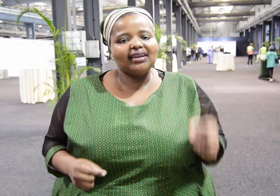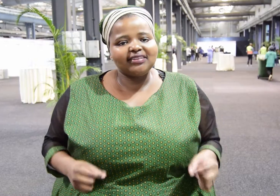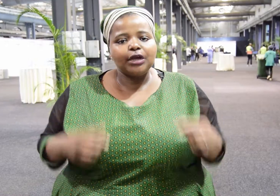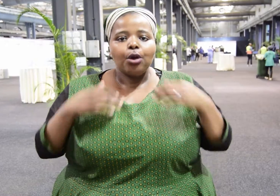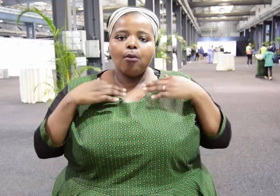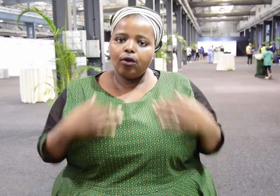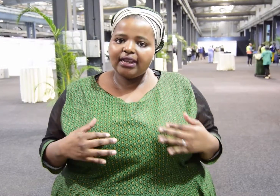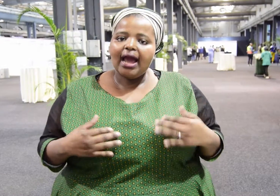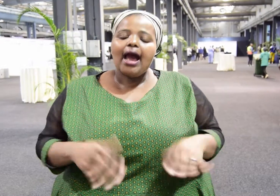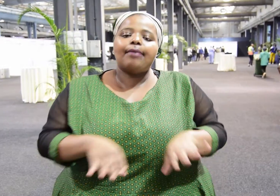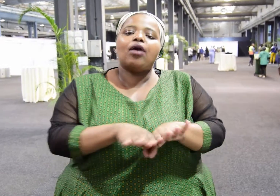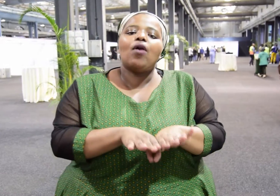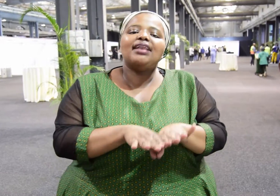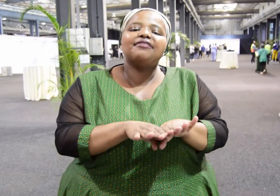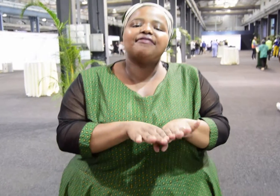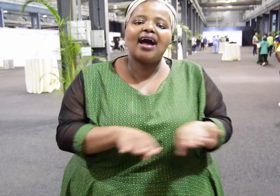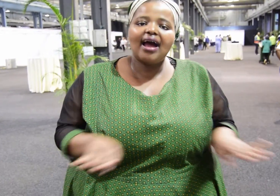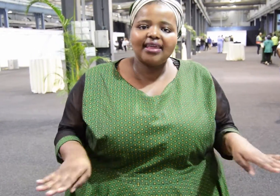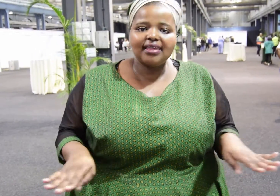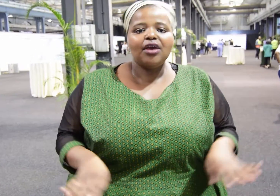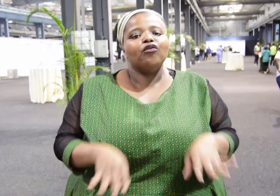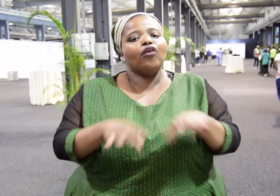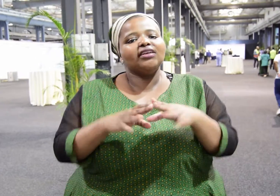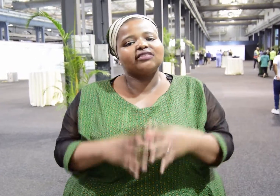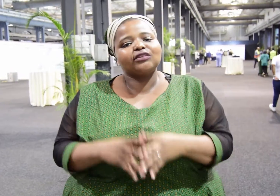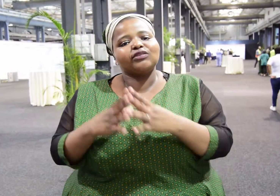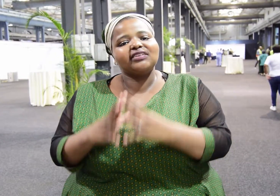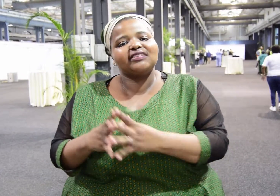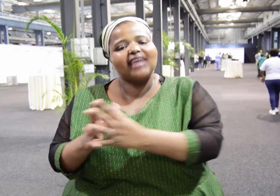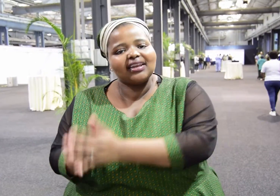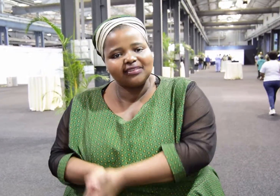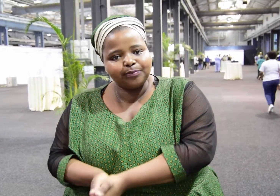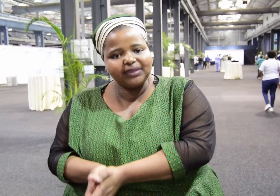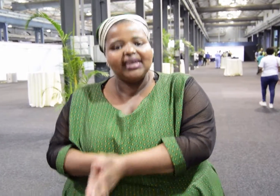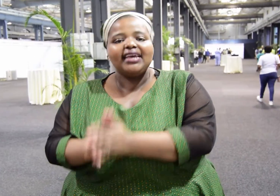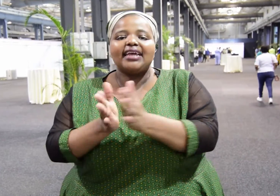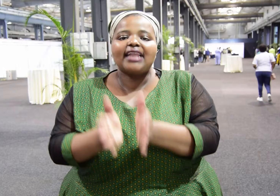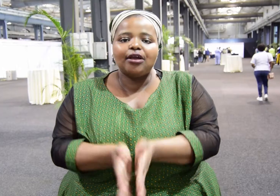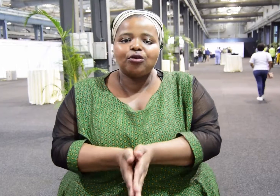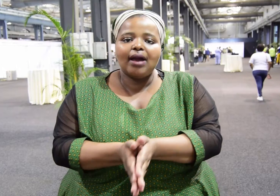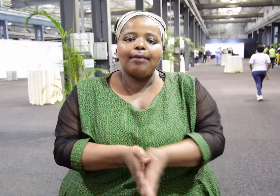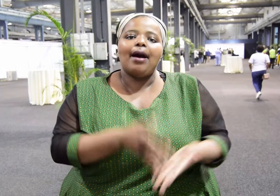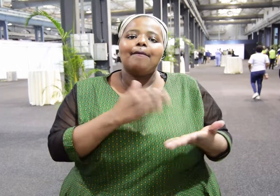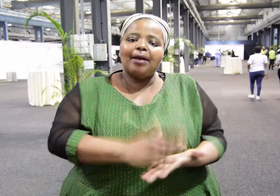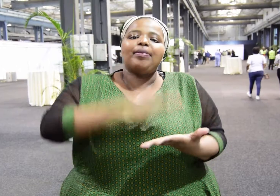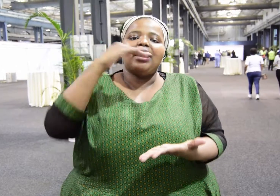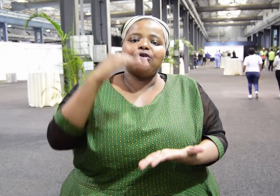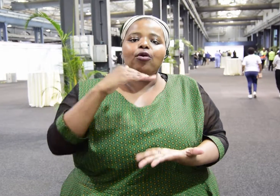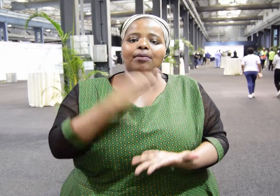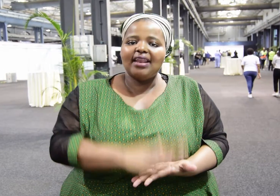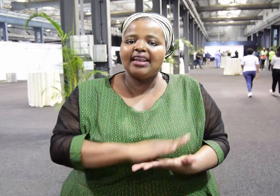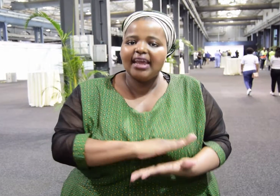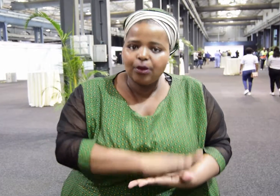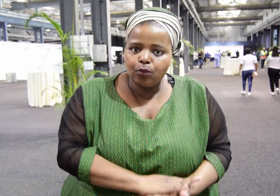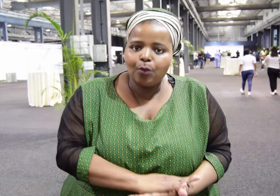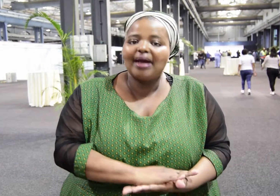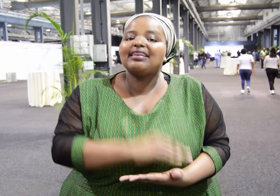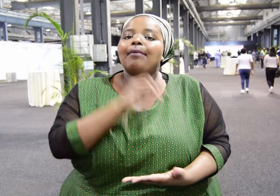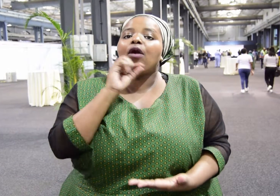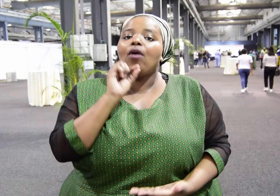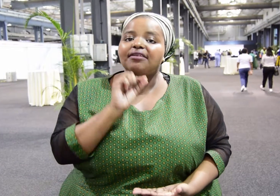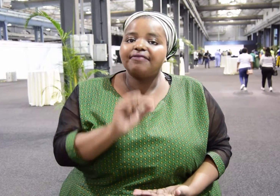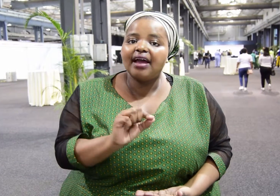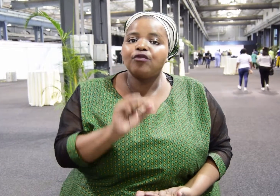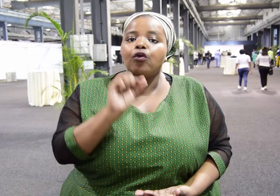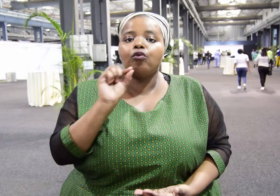RDP RDP. i can have this i can have this bit a but